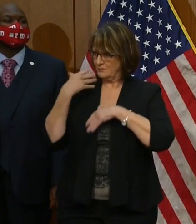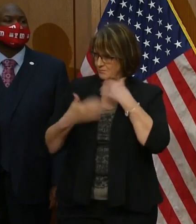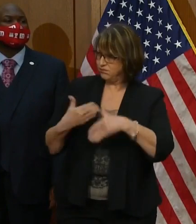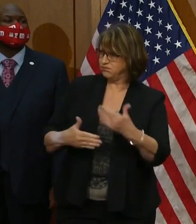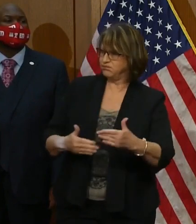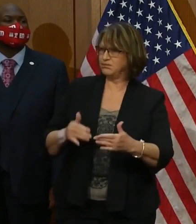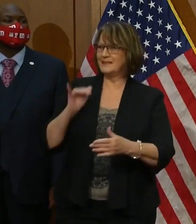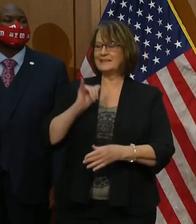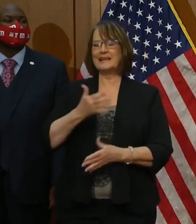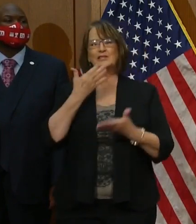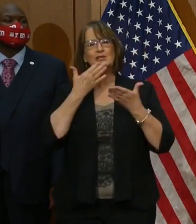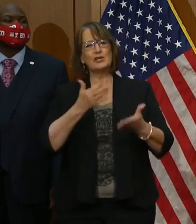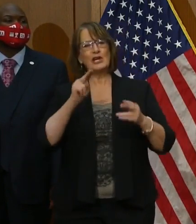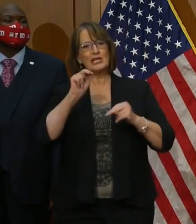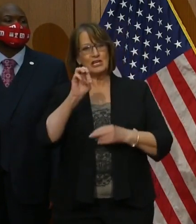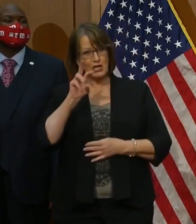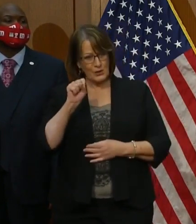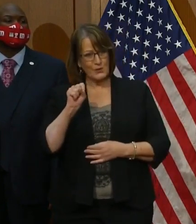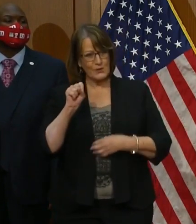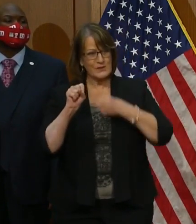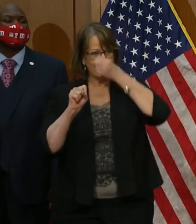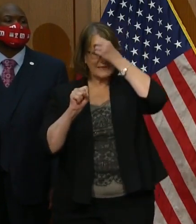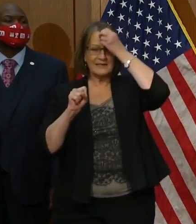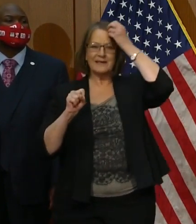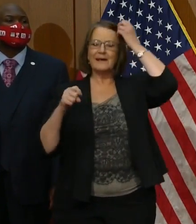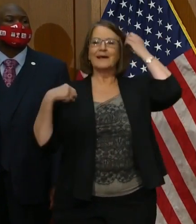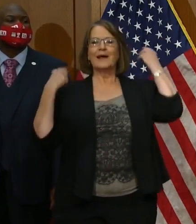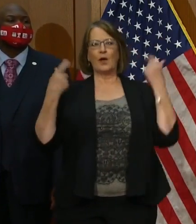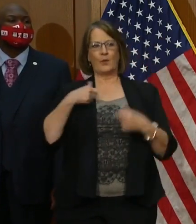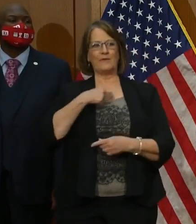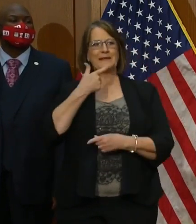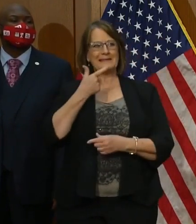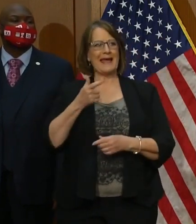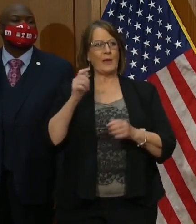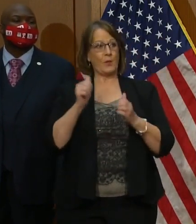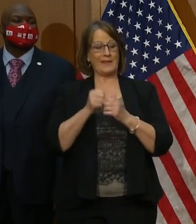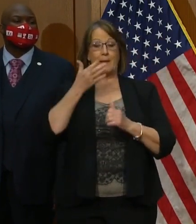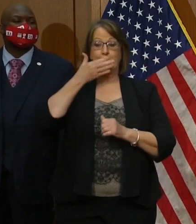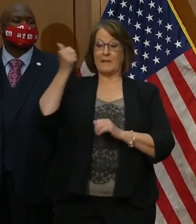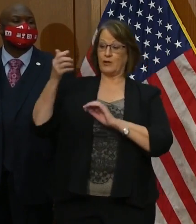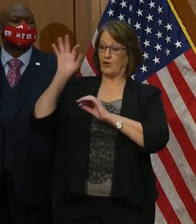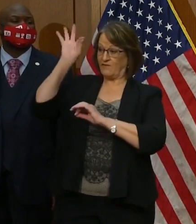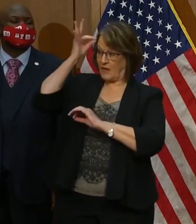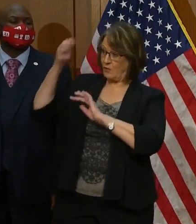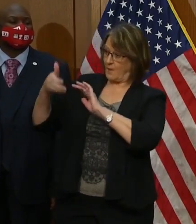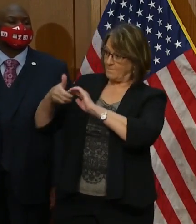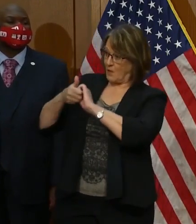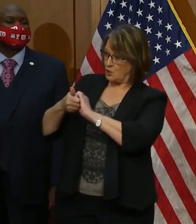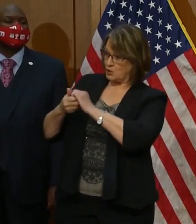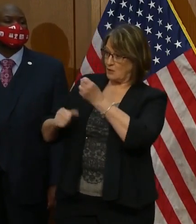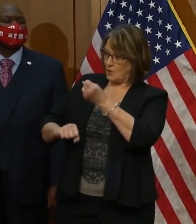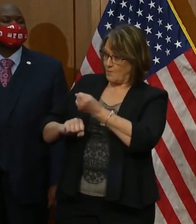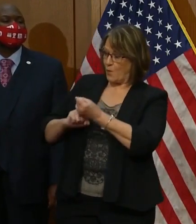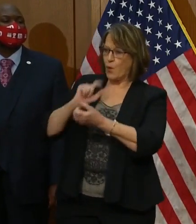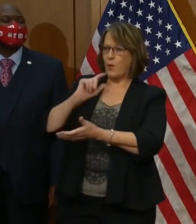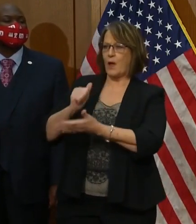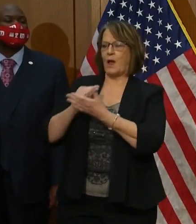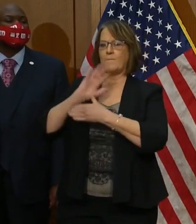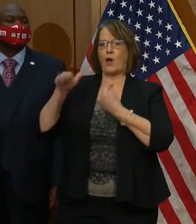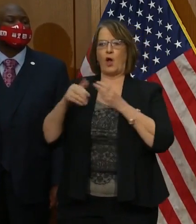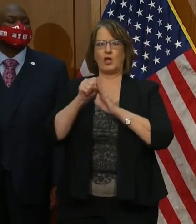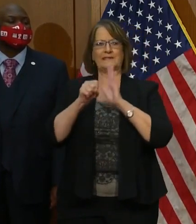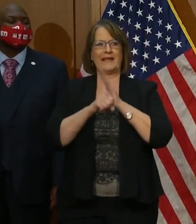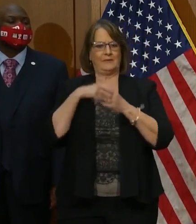This is what we've been saying that a better federal partnership and support will help all the states get this done